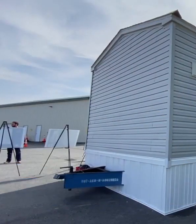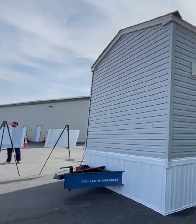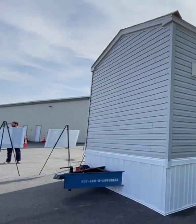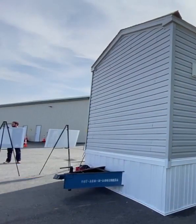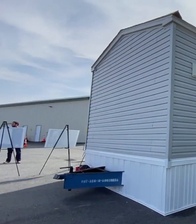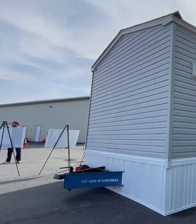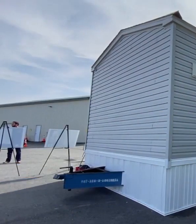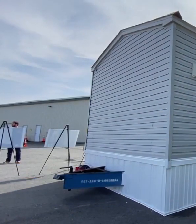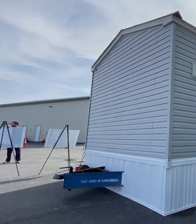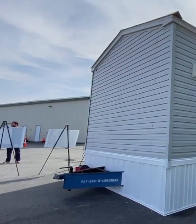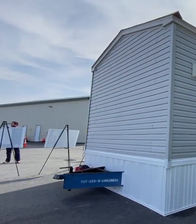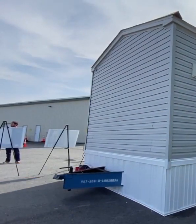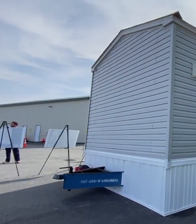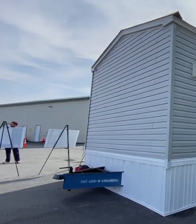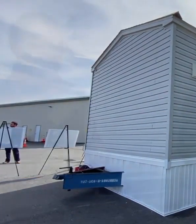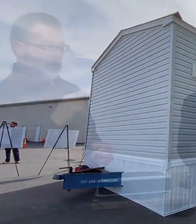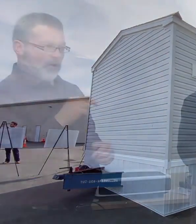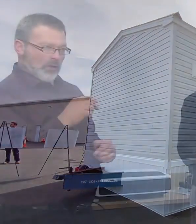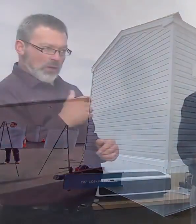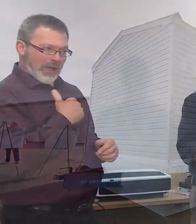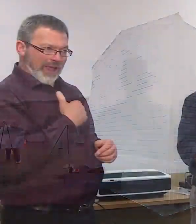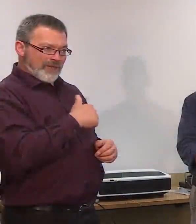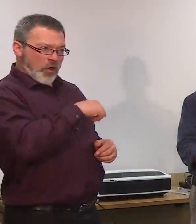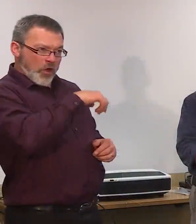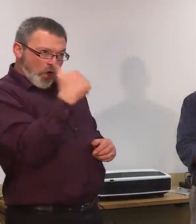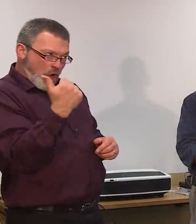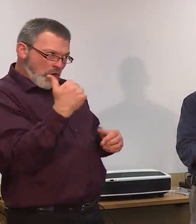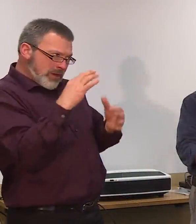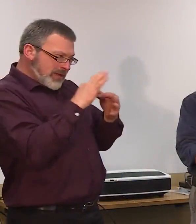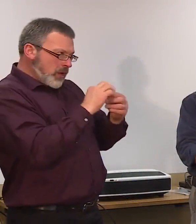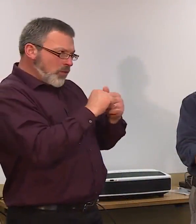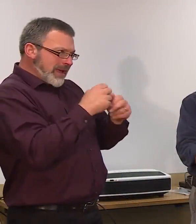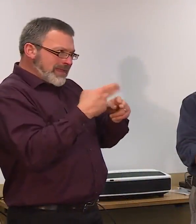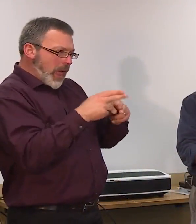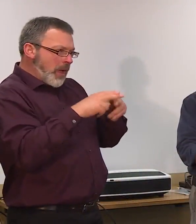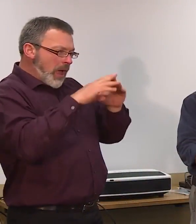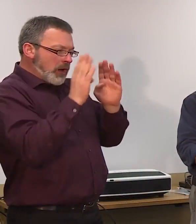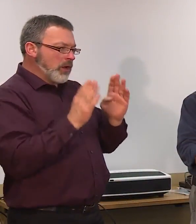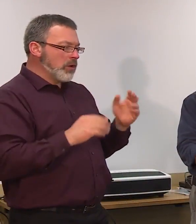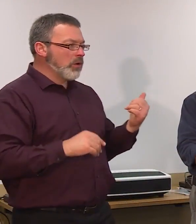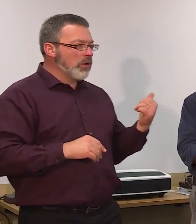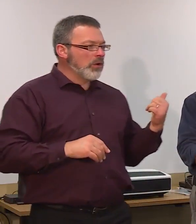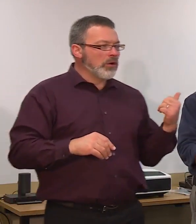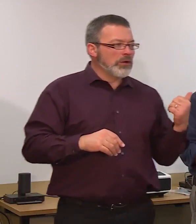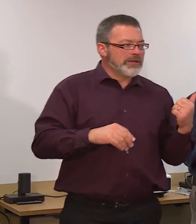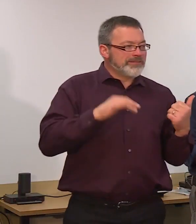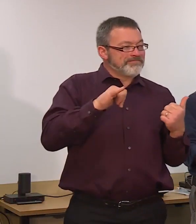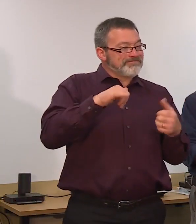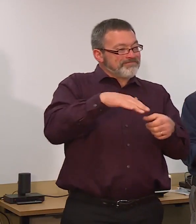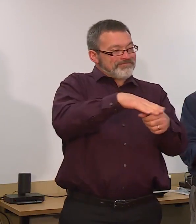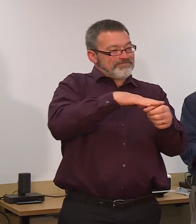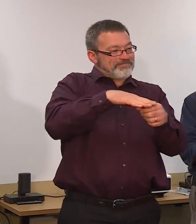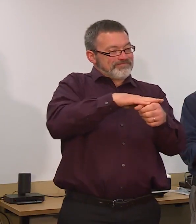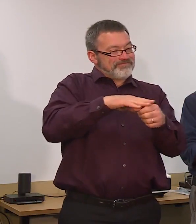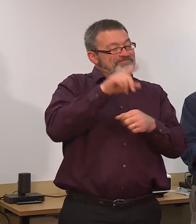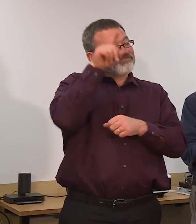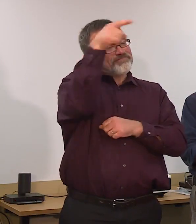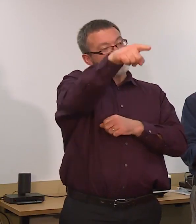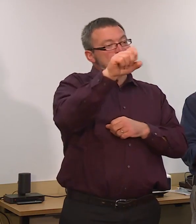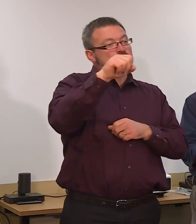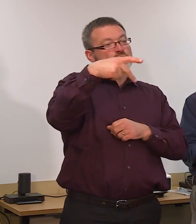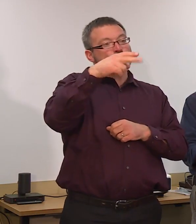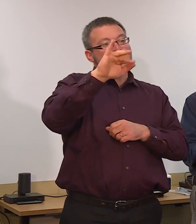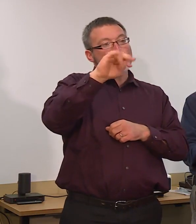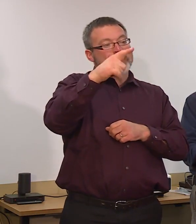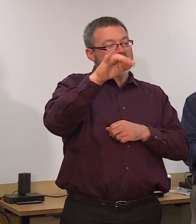site could also soon be in the works. The only other locations we found so far, there's one in Springfield, which has a